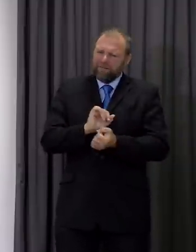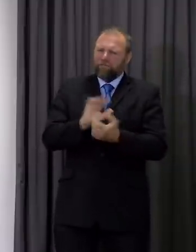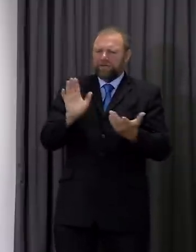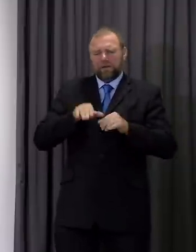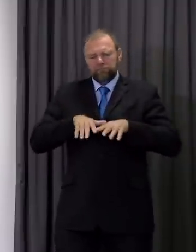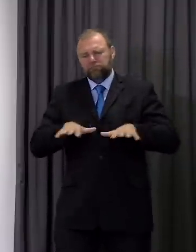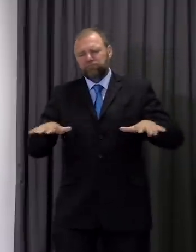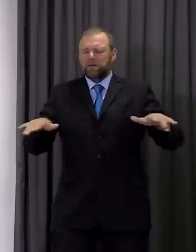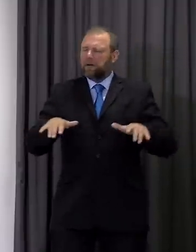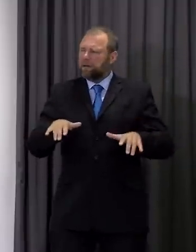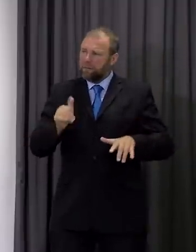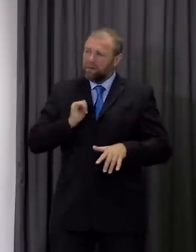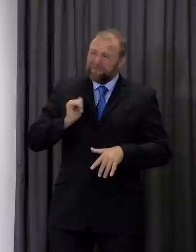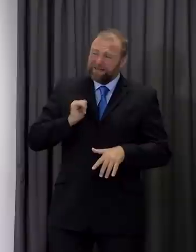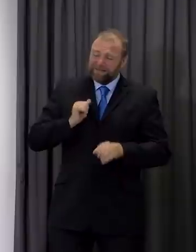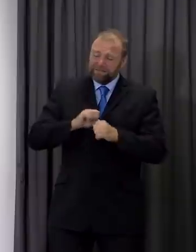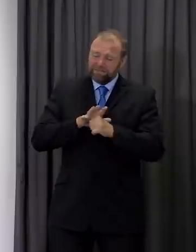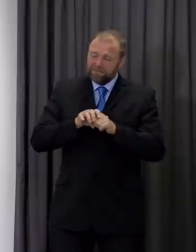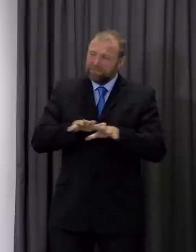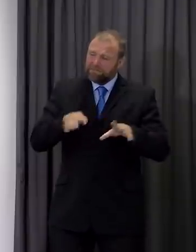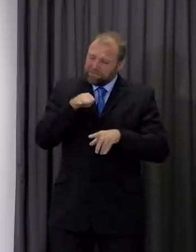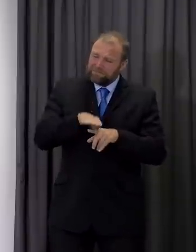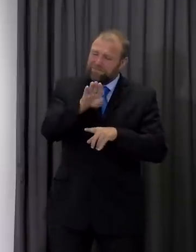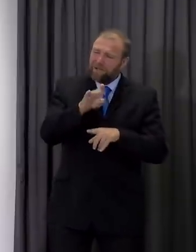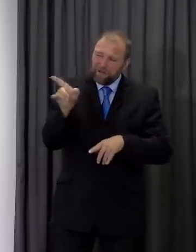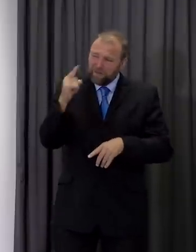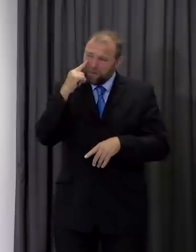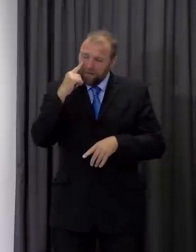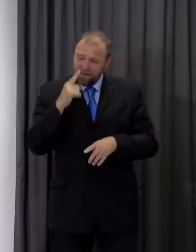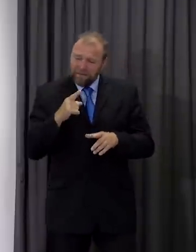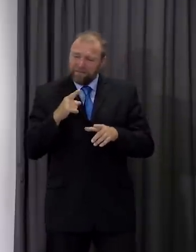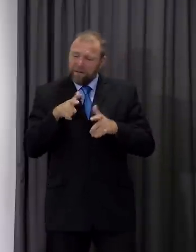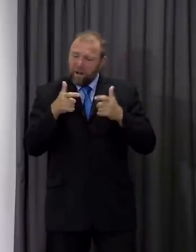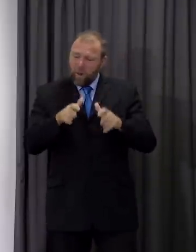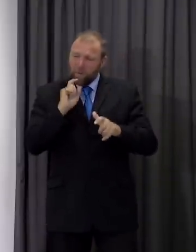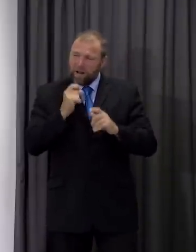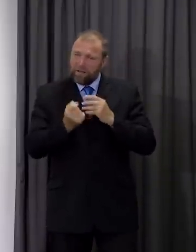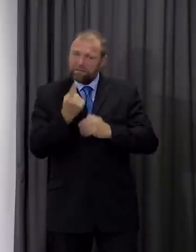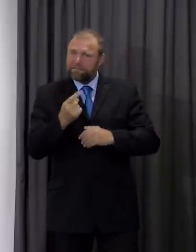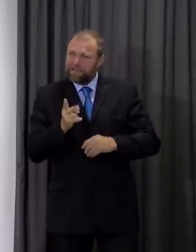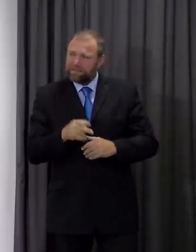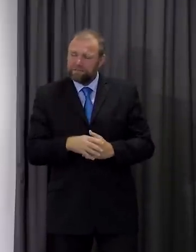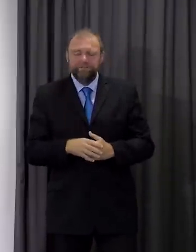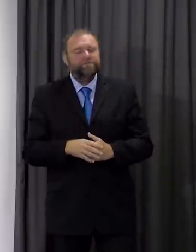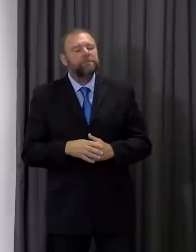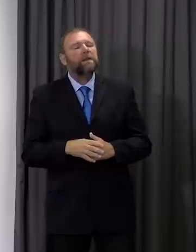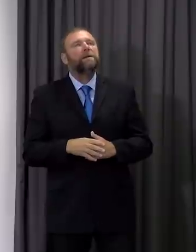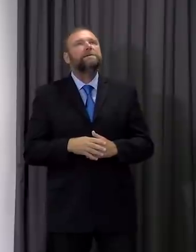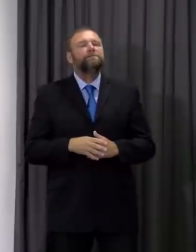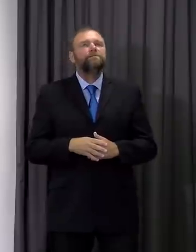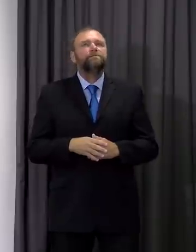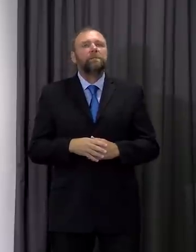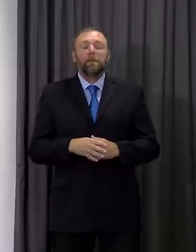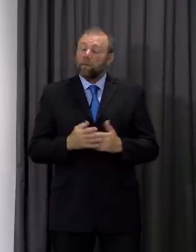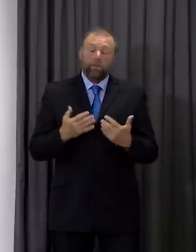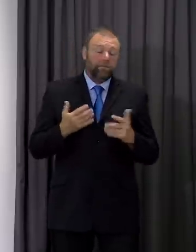lockdown will have to be quickly? No, I think it's sensible planning. We've been getting ready for